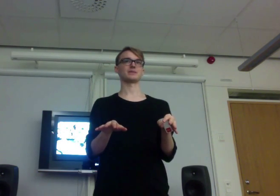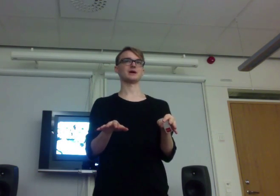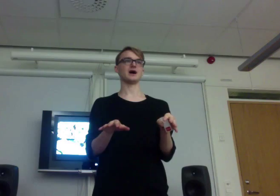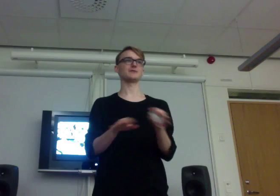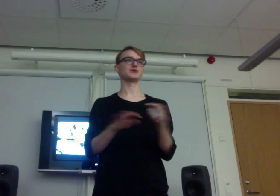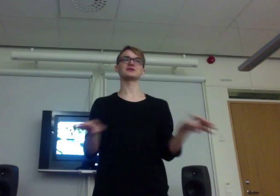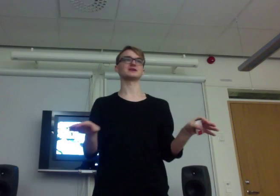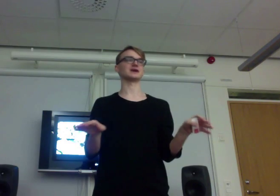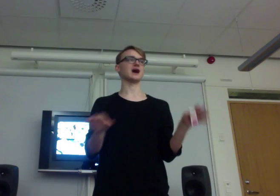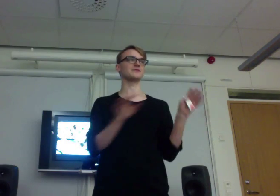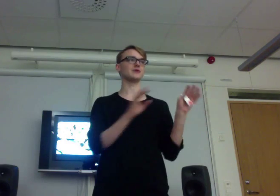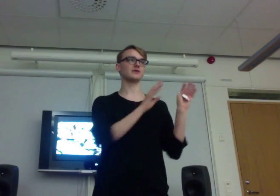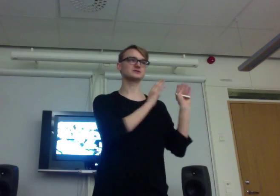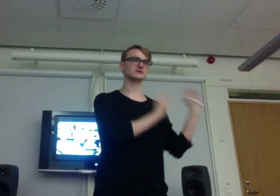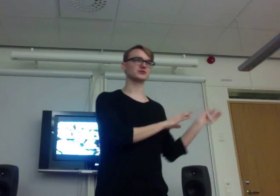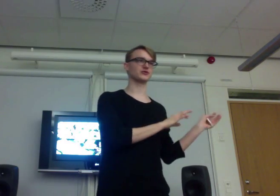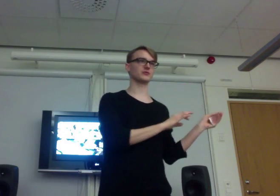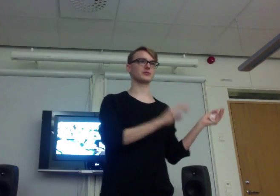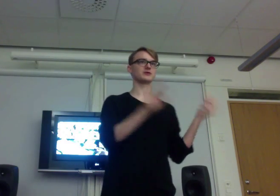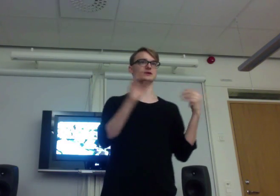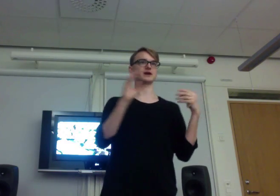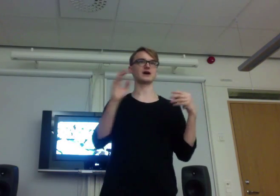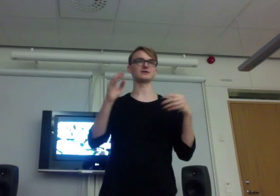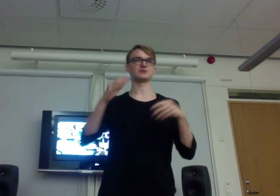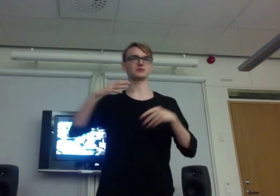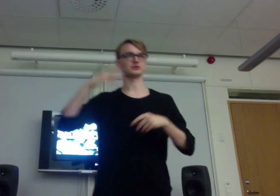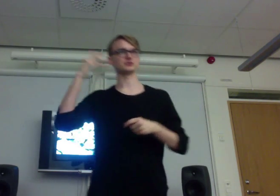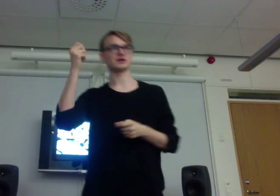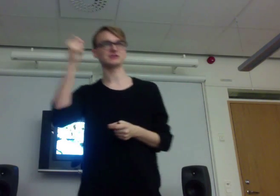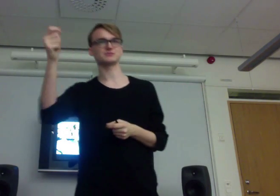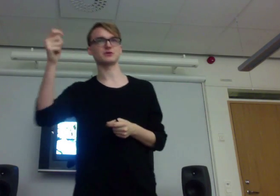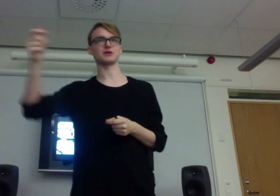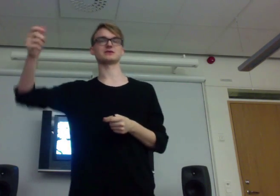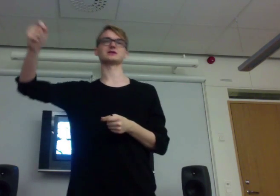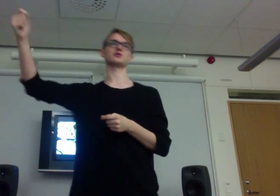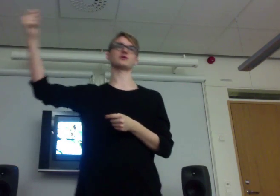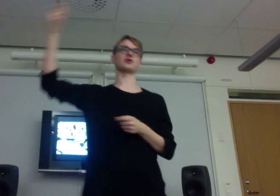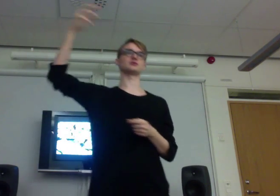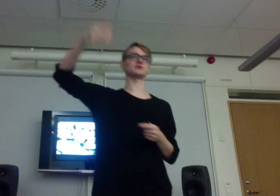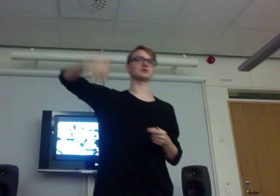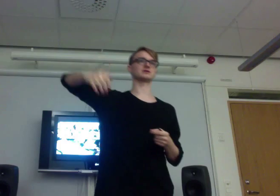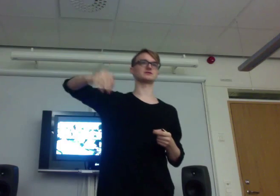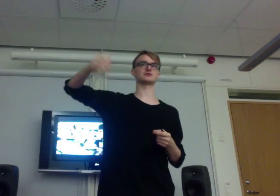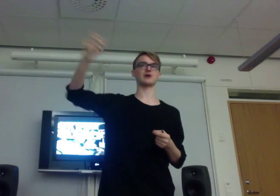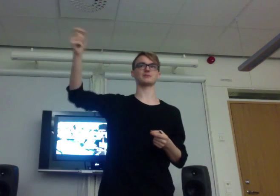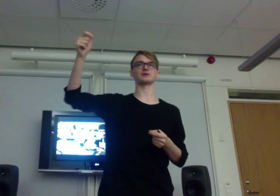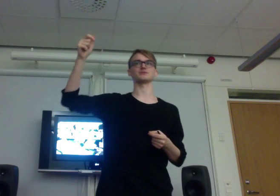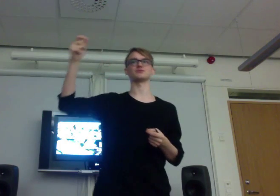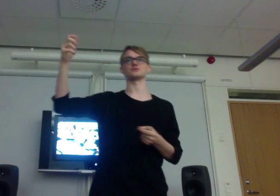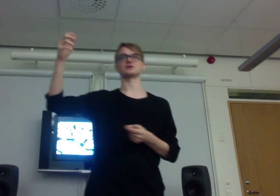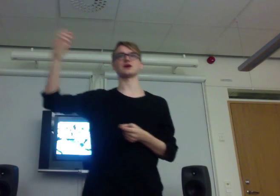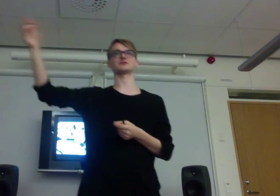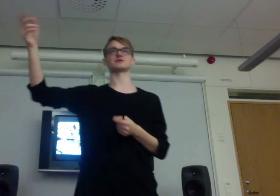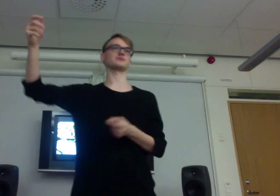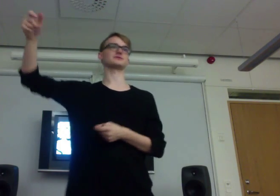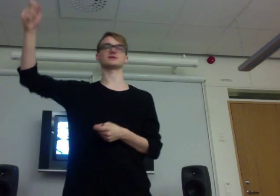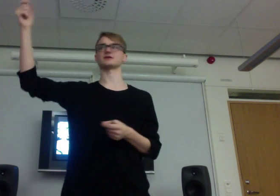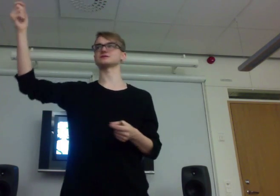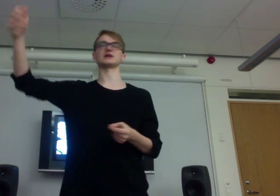I'm not kidding. I, I was in the truth about Marika, when we did experimental QR coding with crappy JavaScript, uh, cell